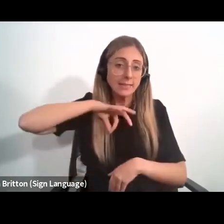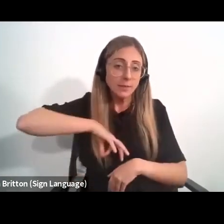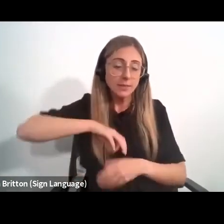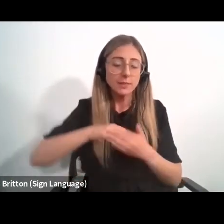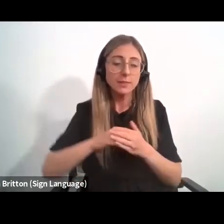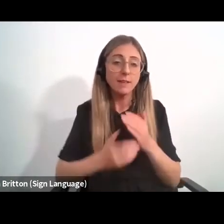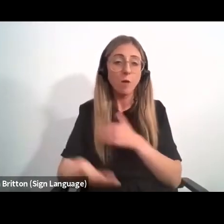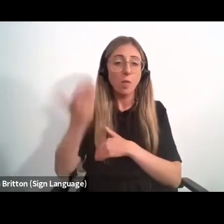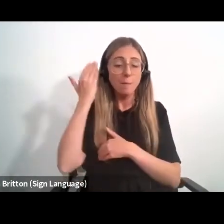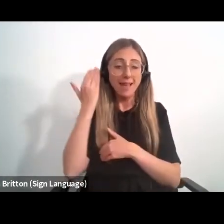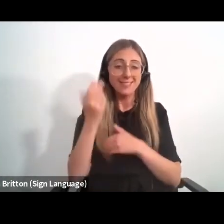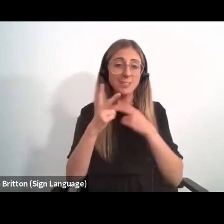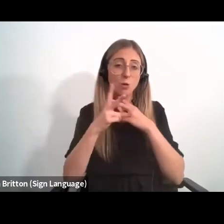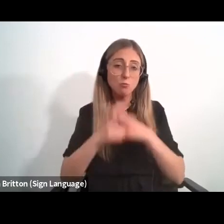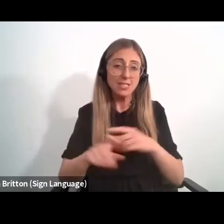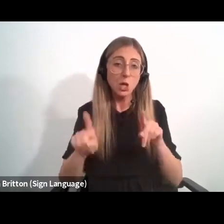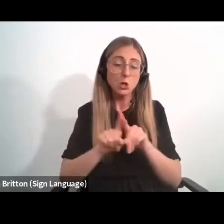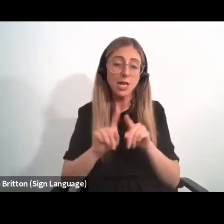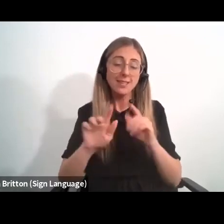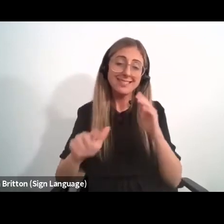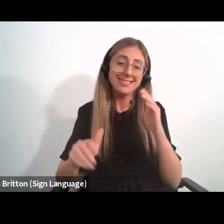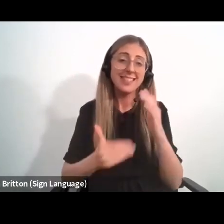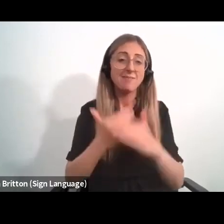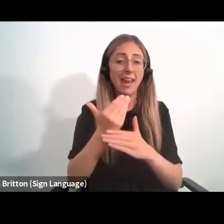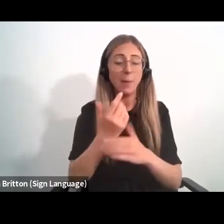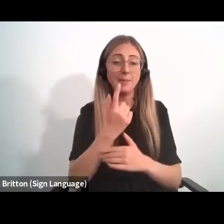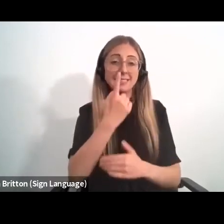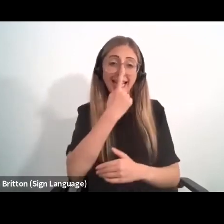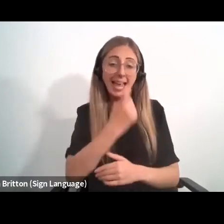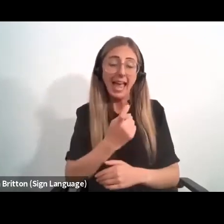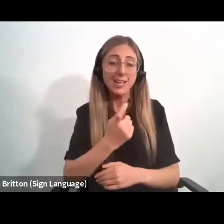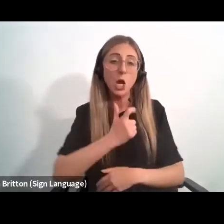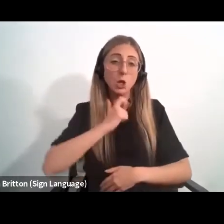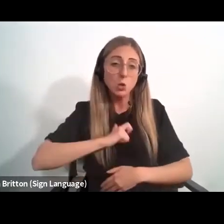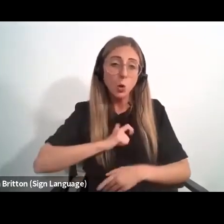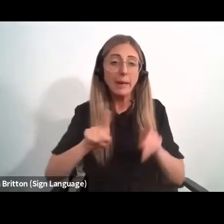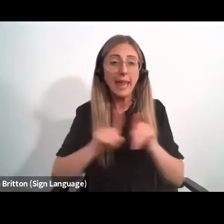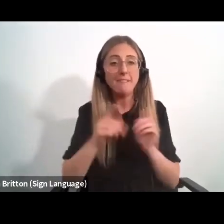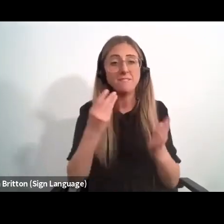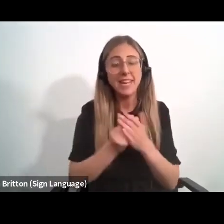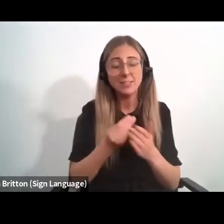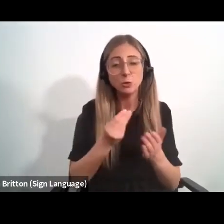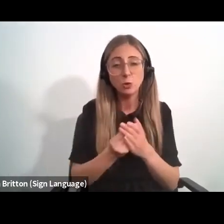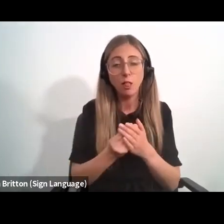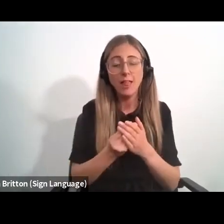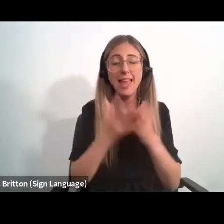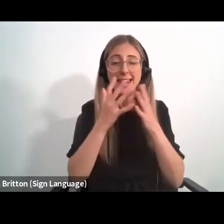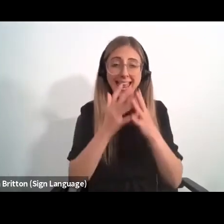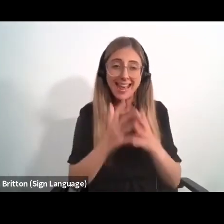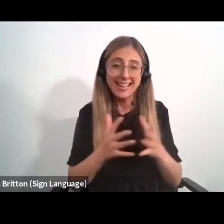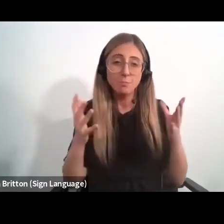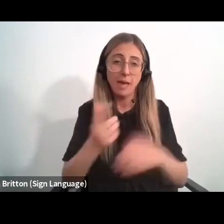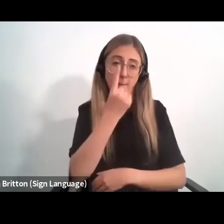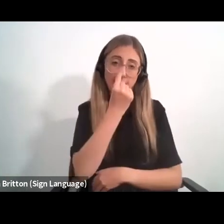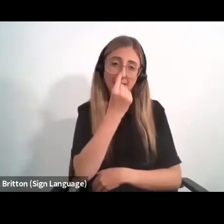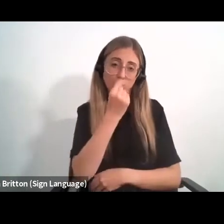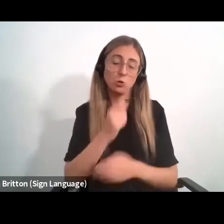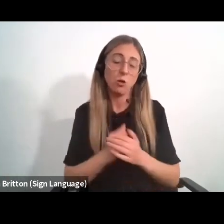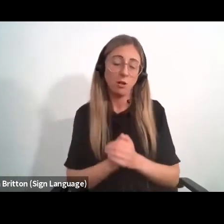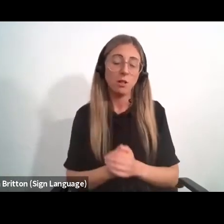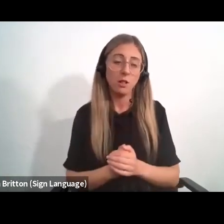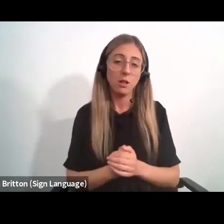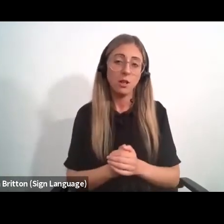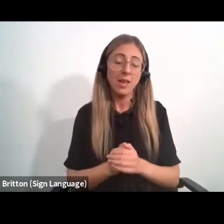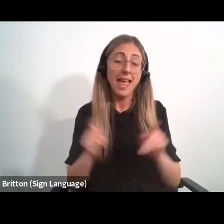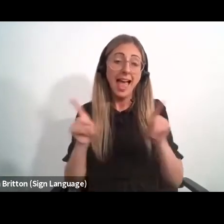research and development can return big human and financial dividends and expand potential in the health and